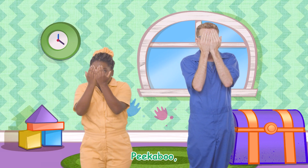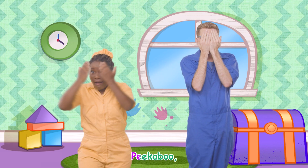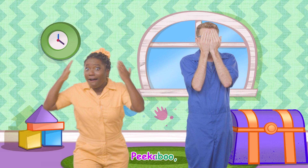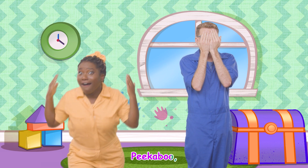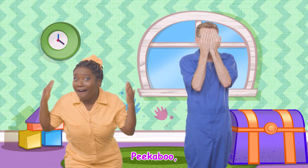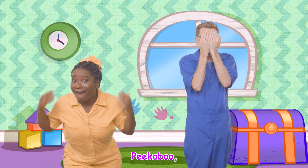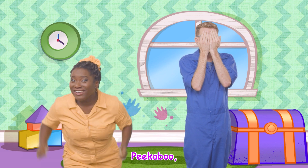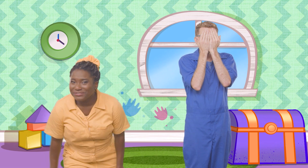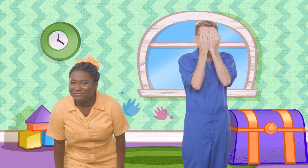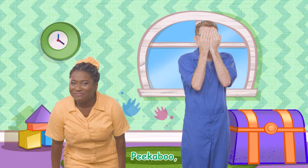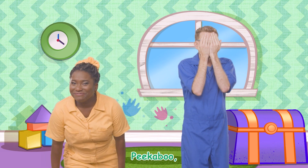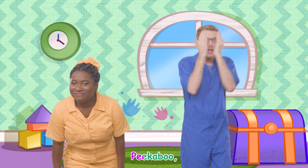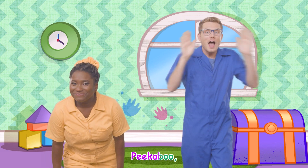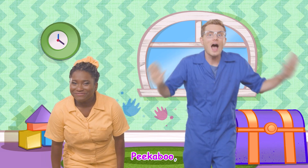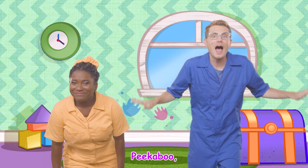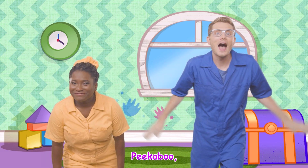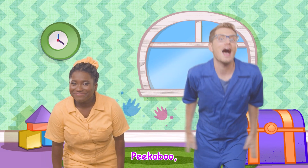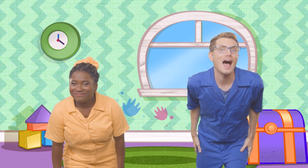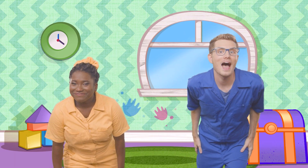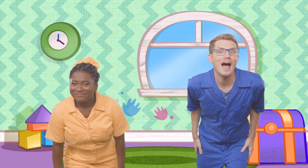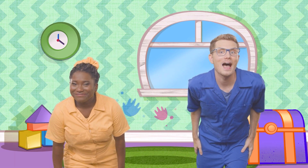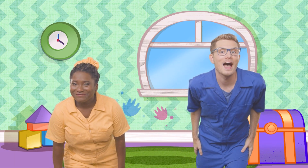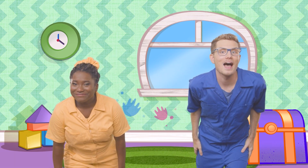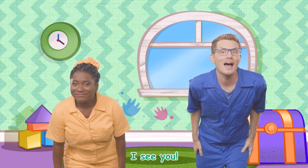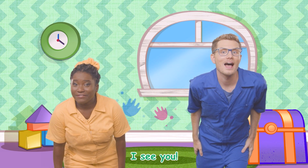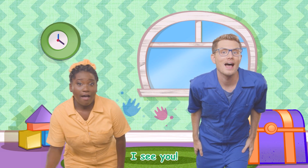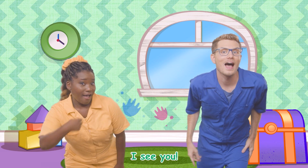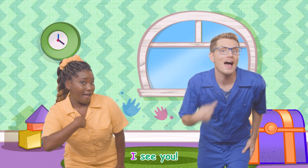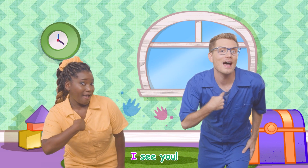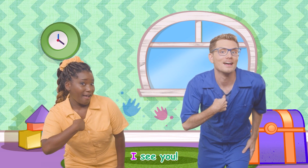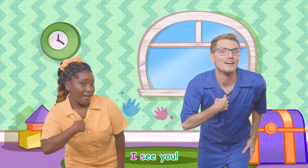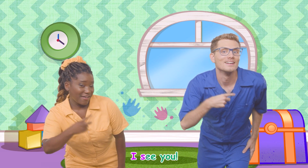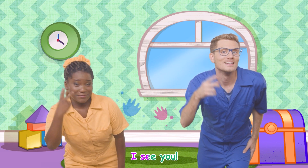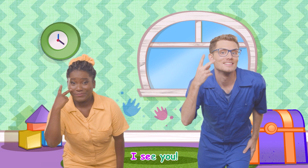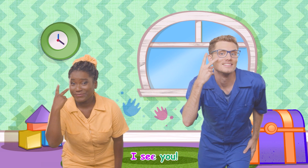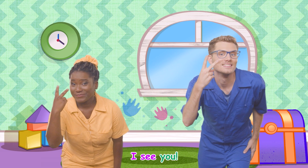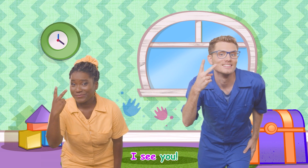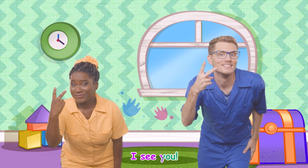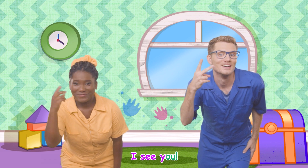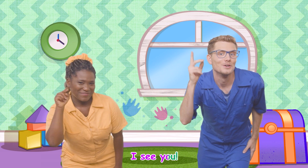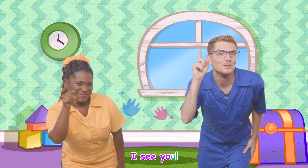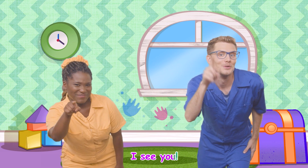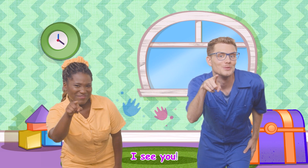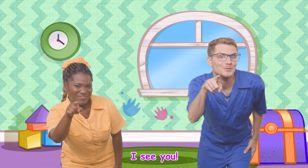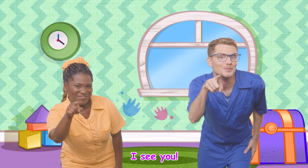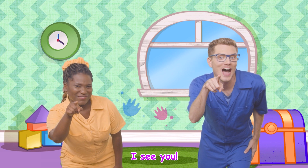Peek-a-boo Peek-a Peek-a-boo Peek I see you Beek